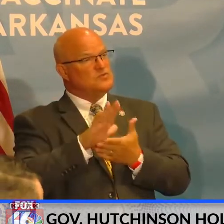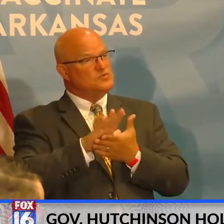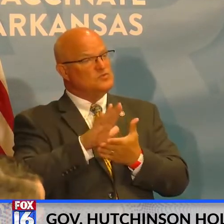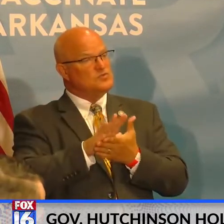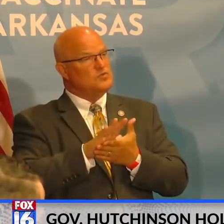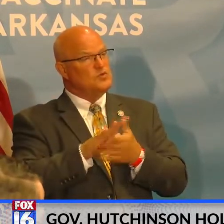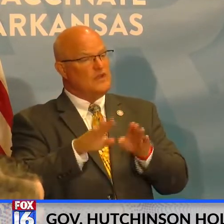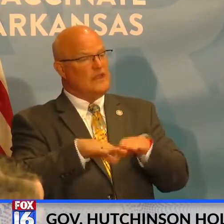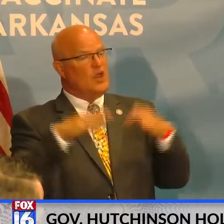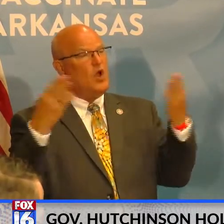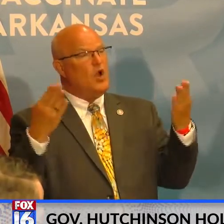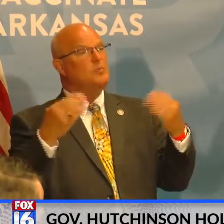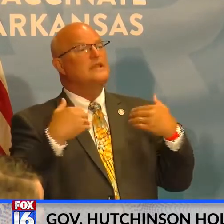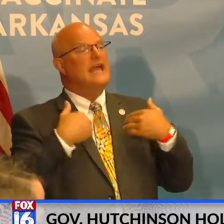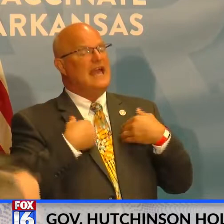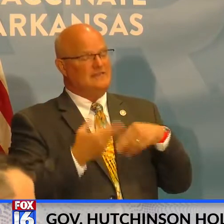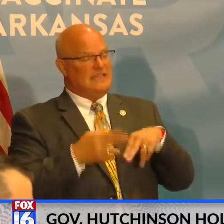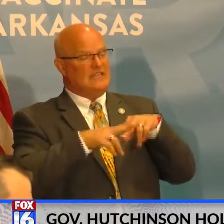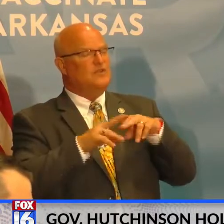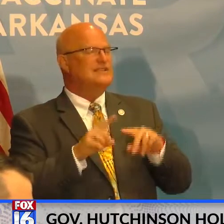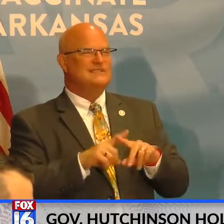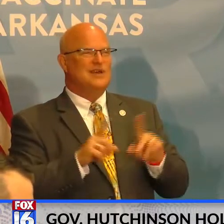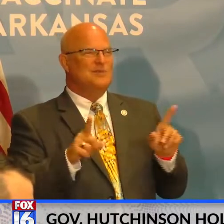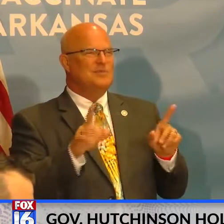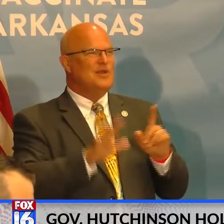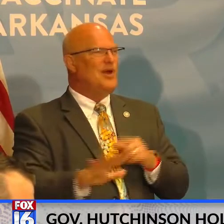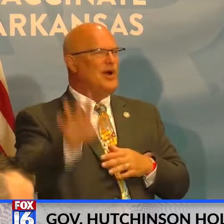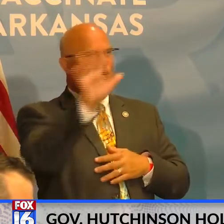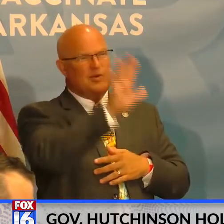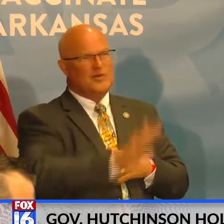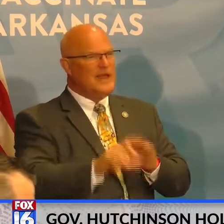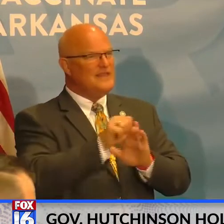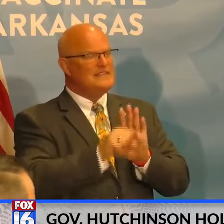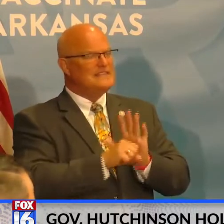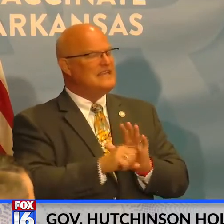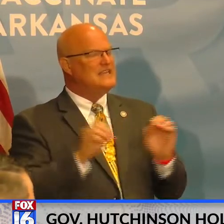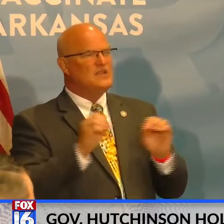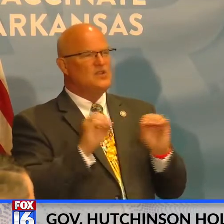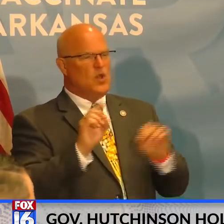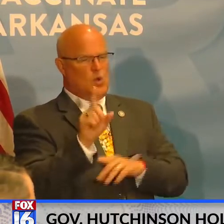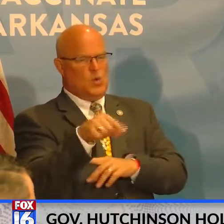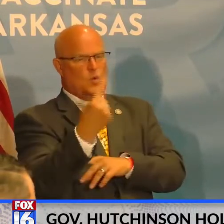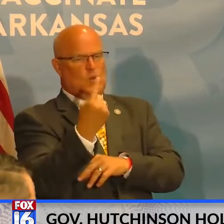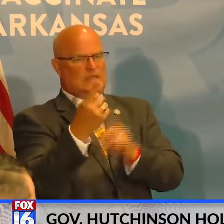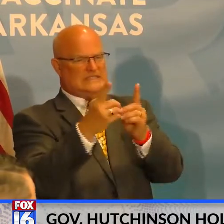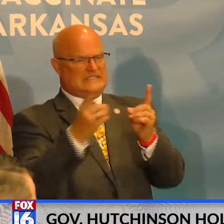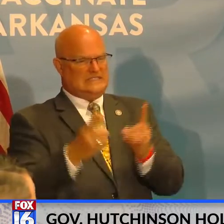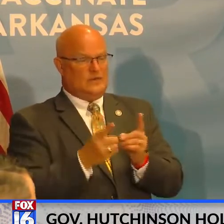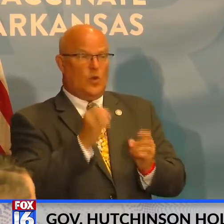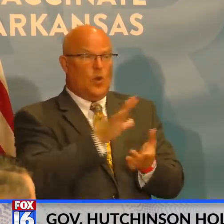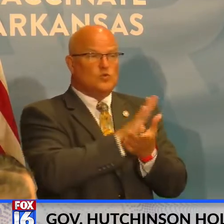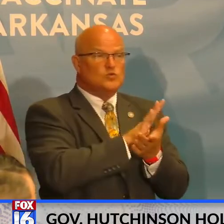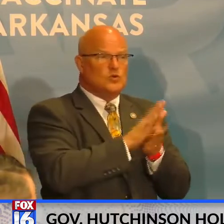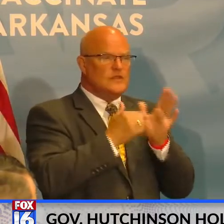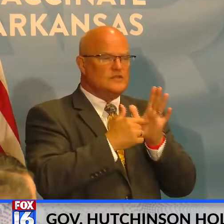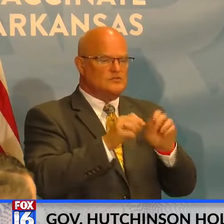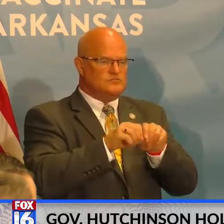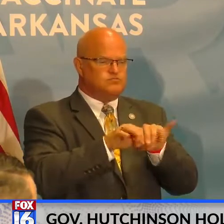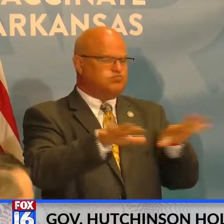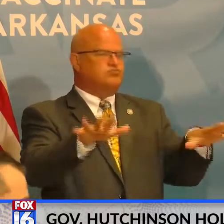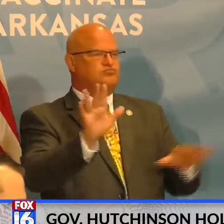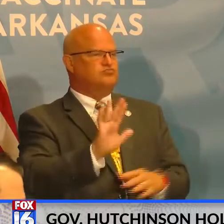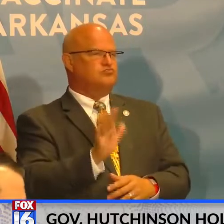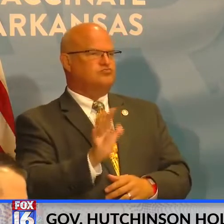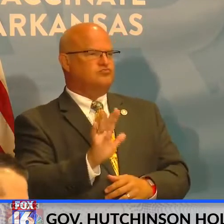that, uh, opened did have an increase, but across the board at this time, we have no single district or school that's showing an outbreak. We believe